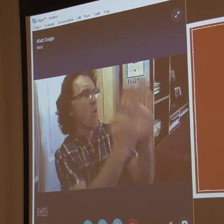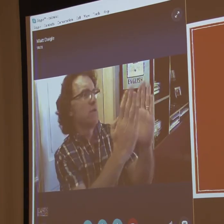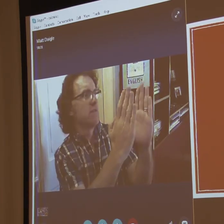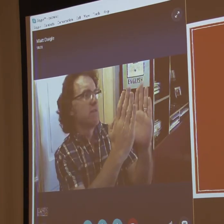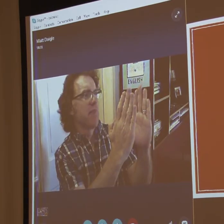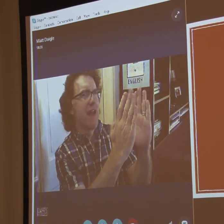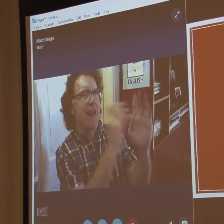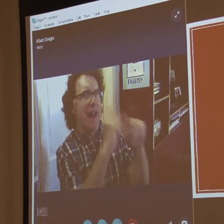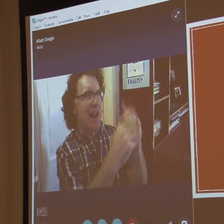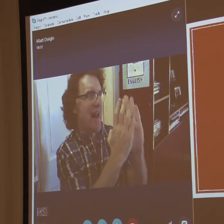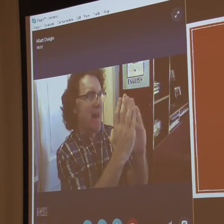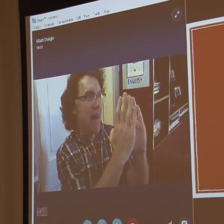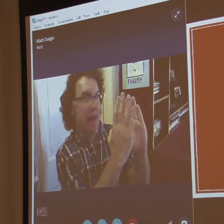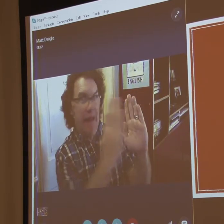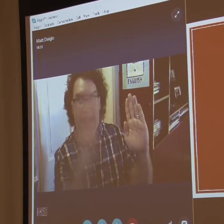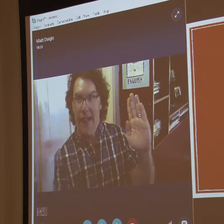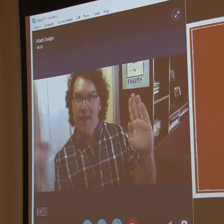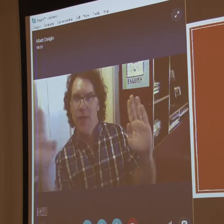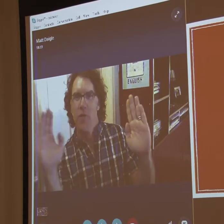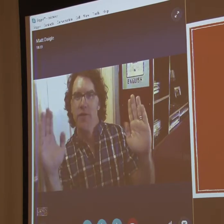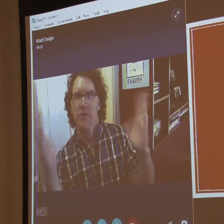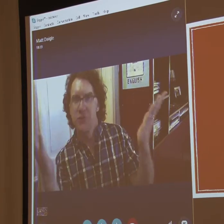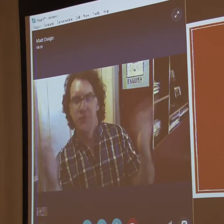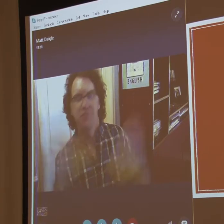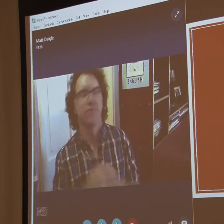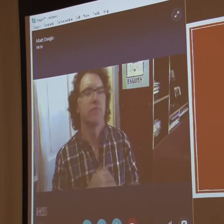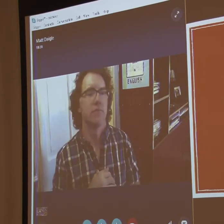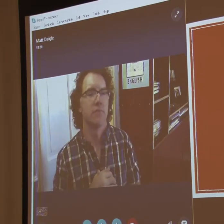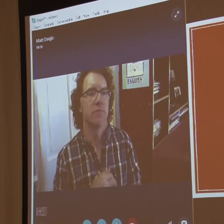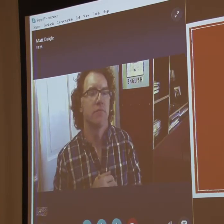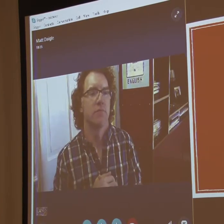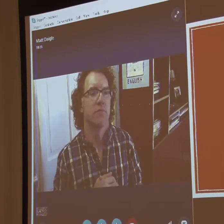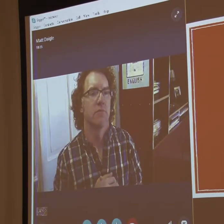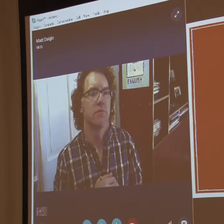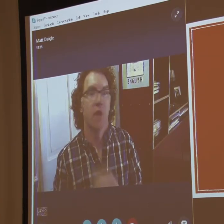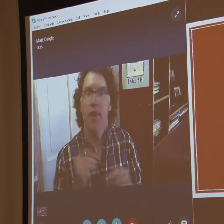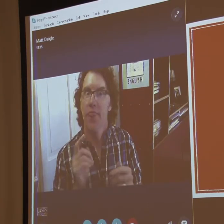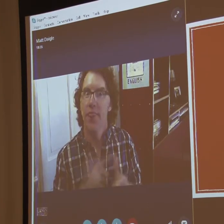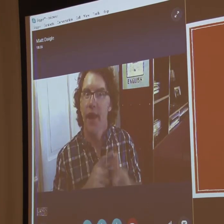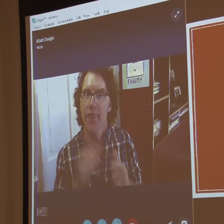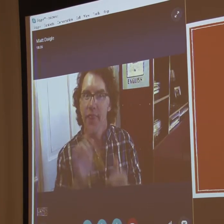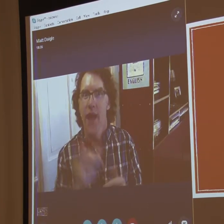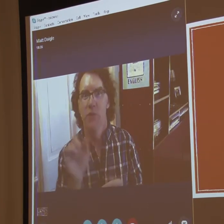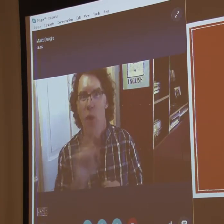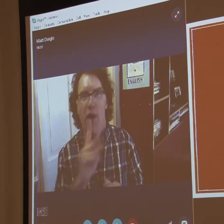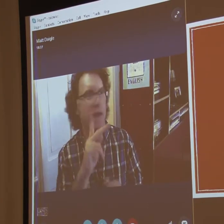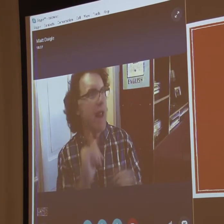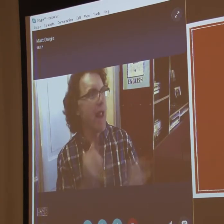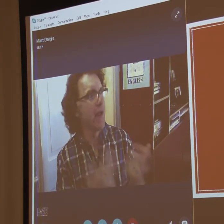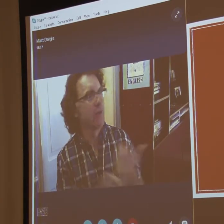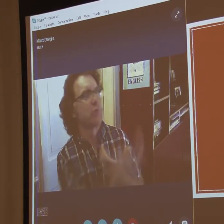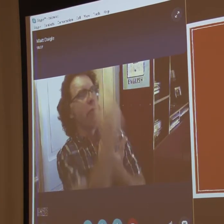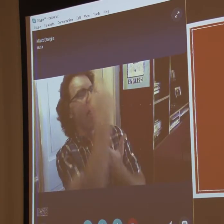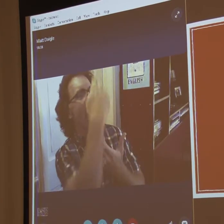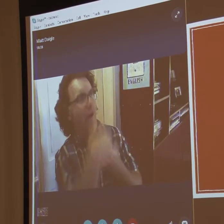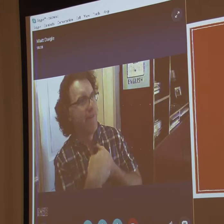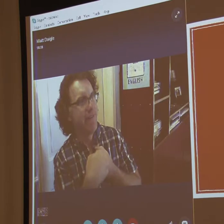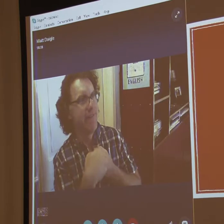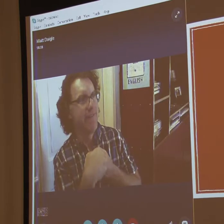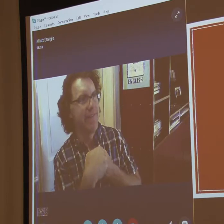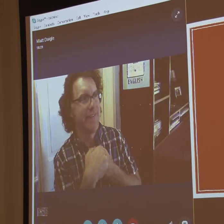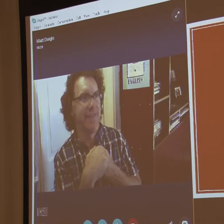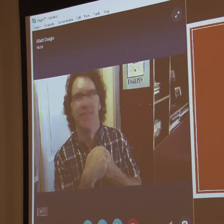not great with addressing the broader audience of deaf and hearing. I like to focus on deaf culture, but